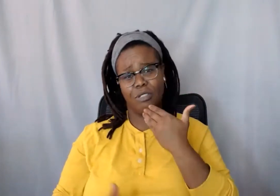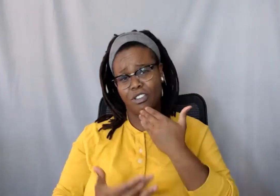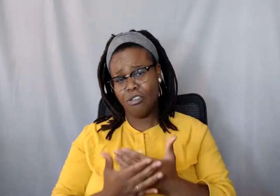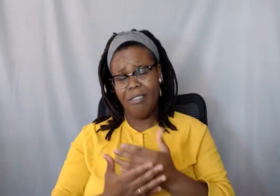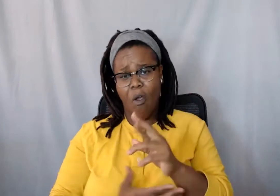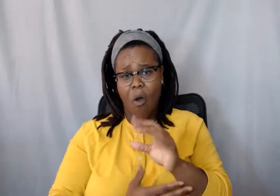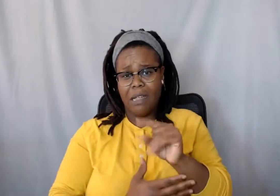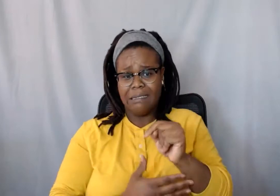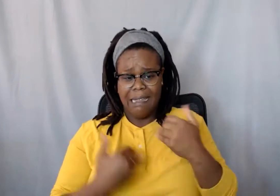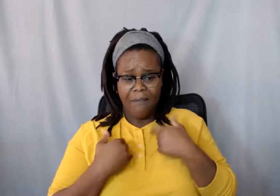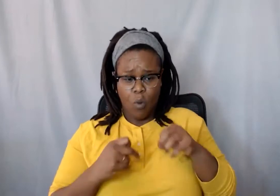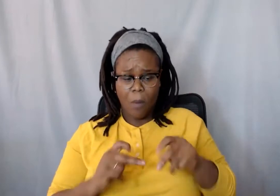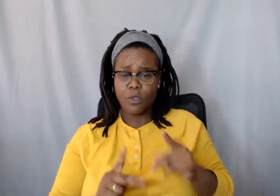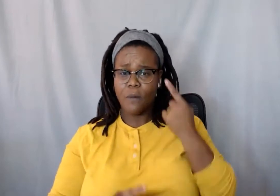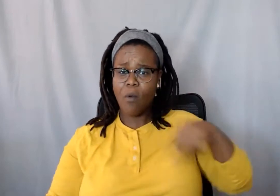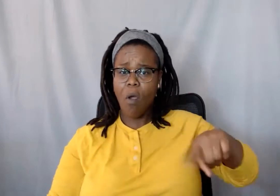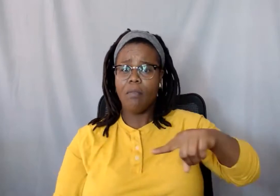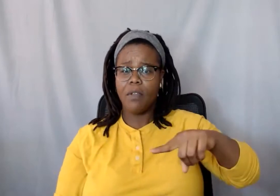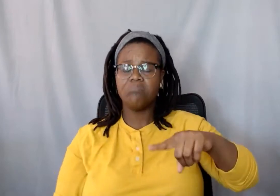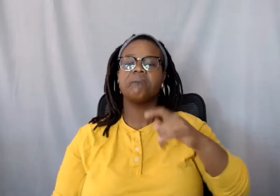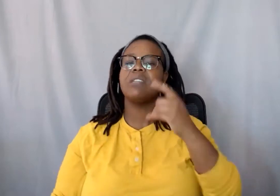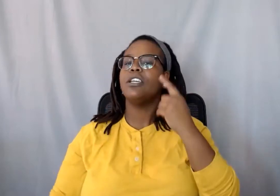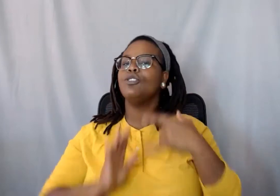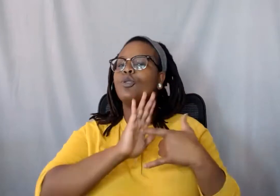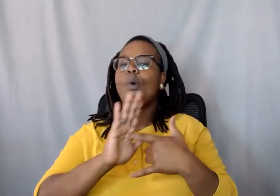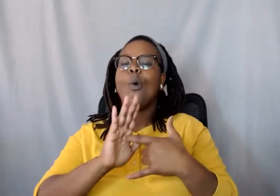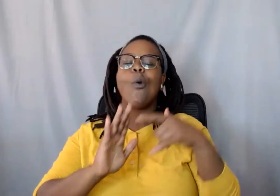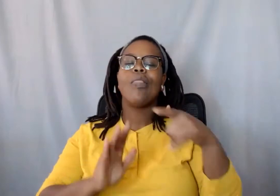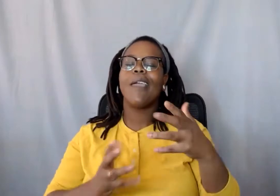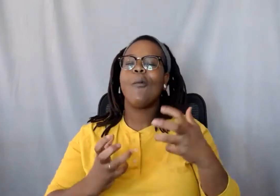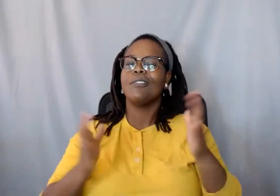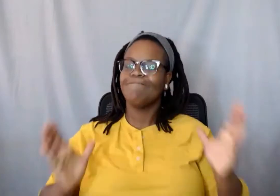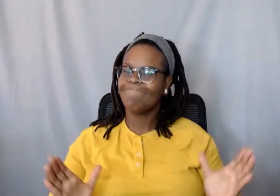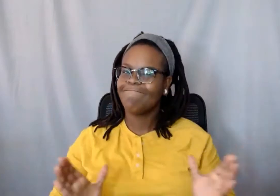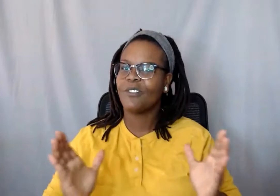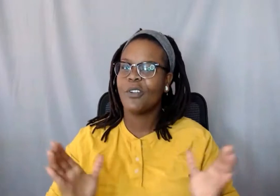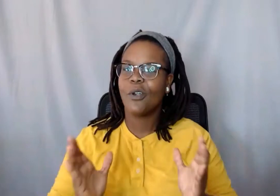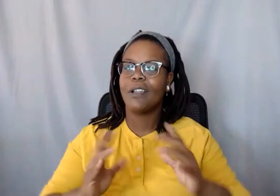opportunities because it shows that they want to encourage diversity in STEM.